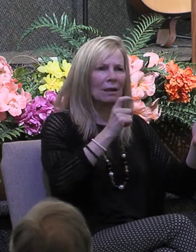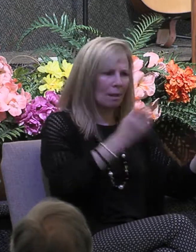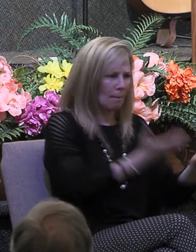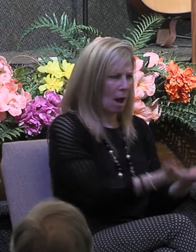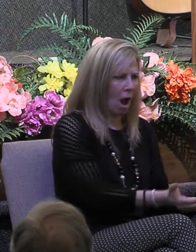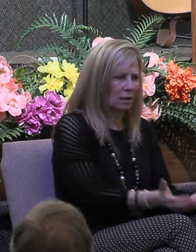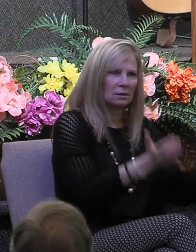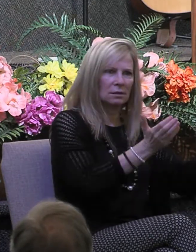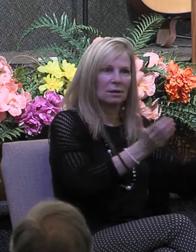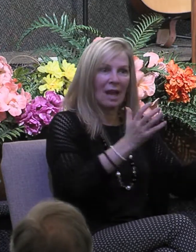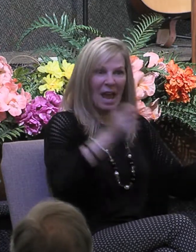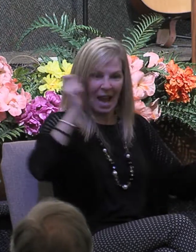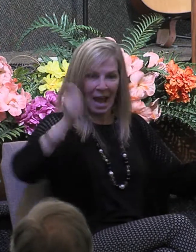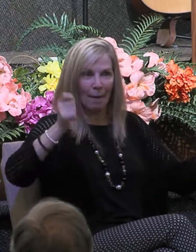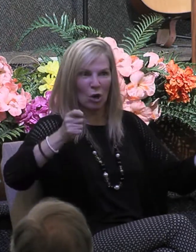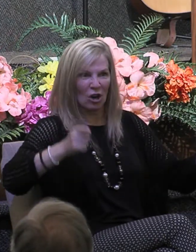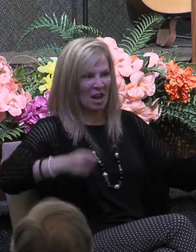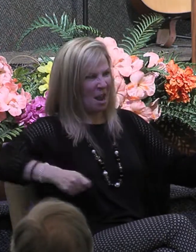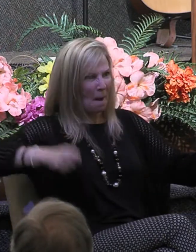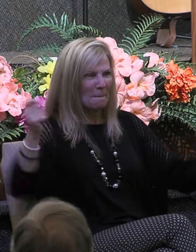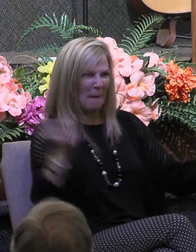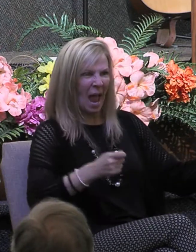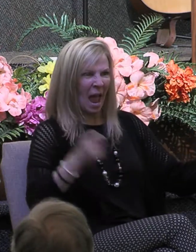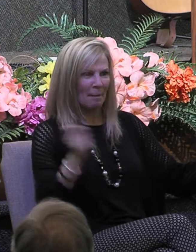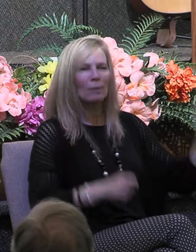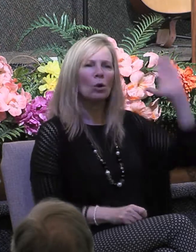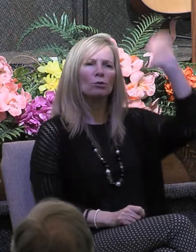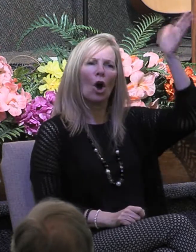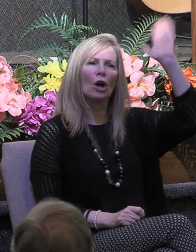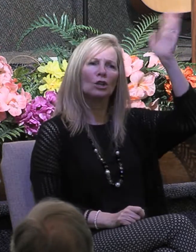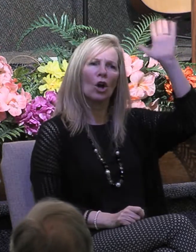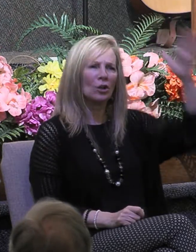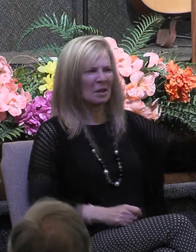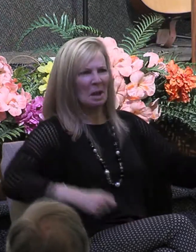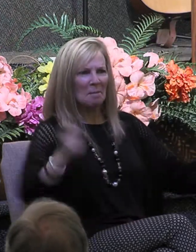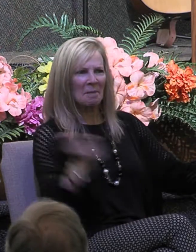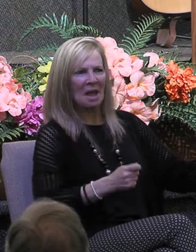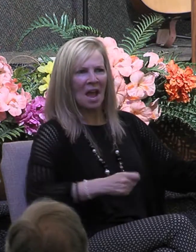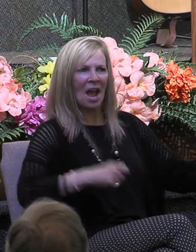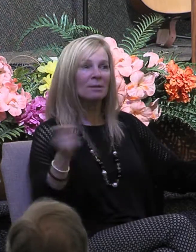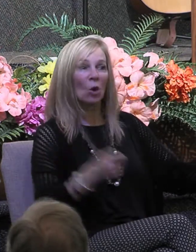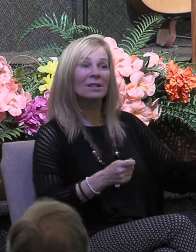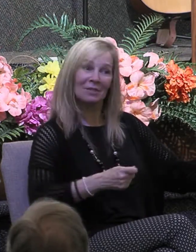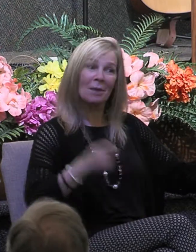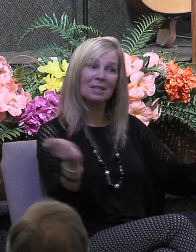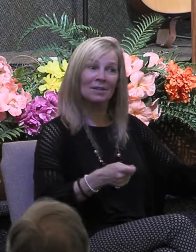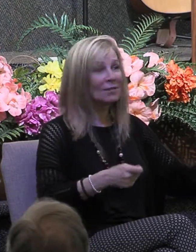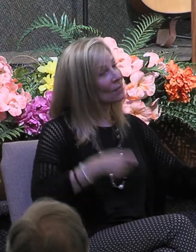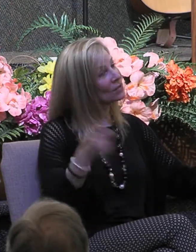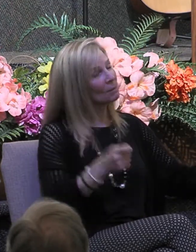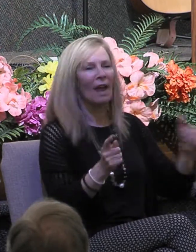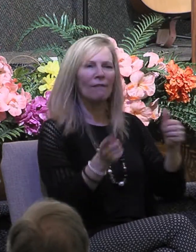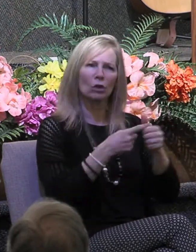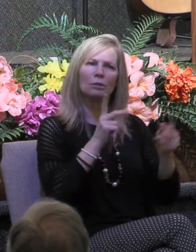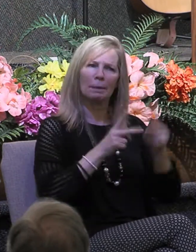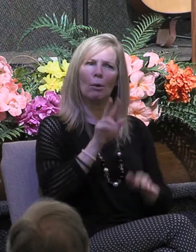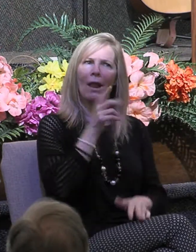begin to beat on the pot as I talk about spiritual gifts and the need for love at first people laugh they think it's a marvelous illustration